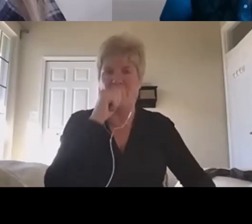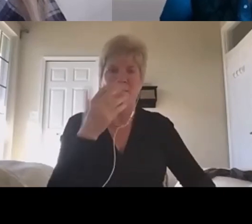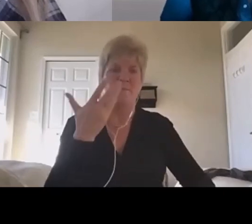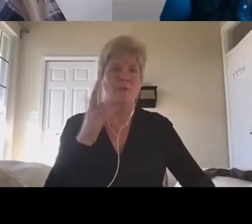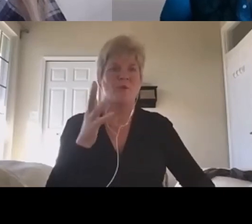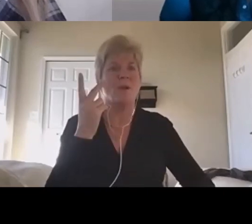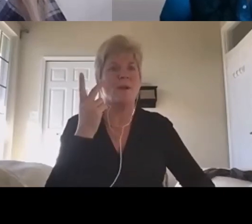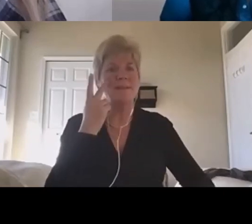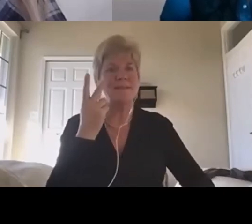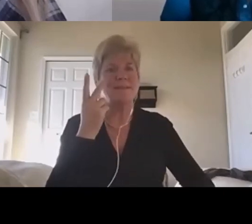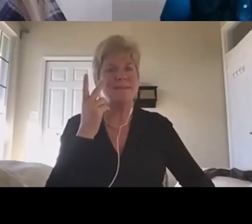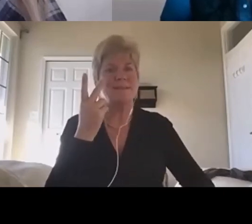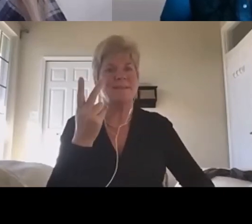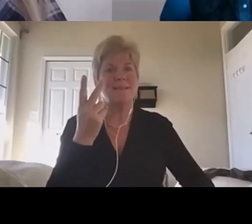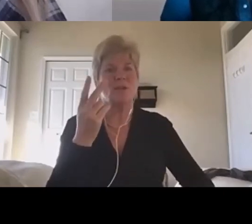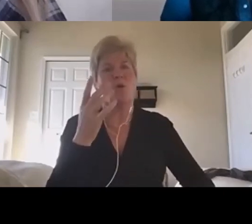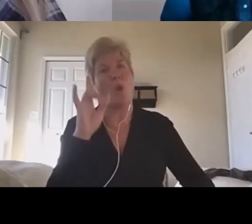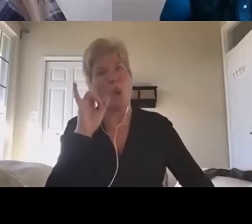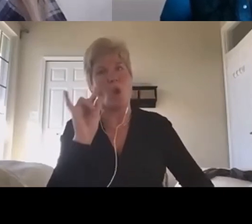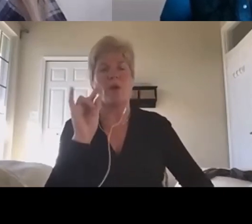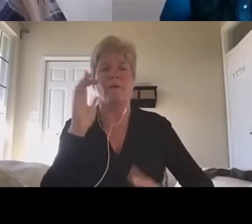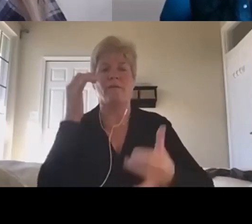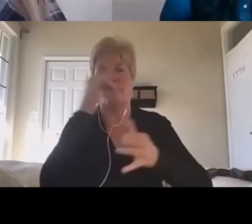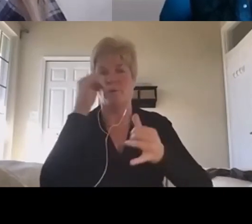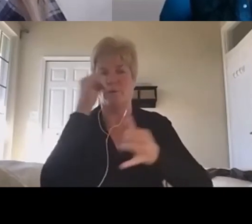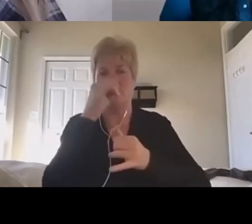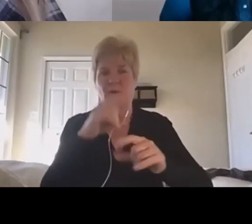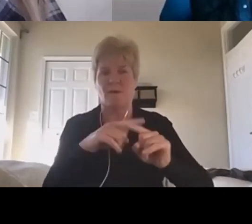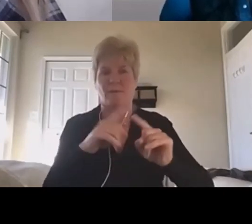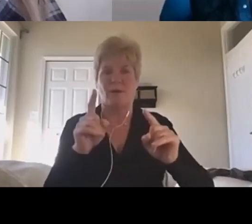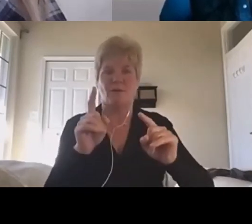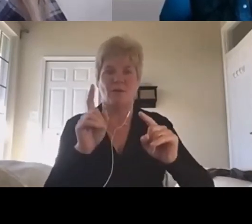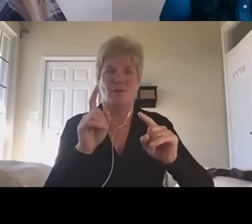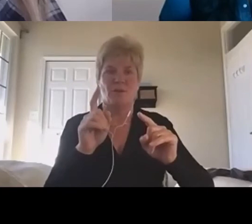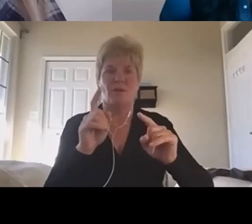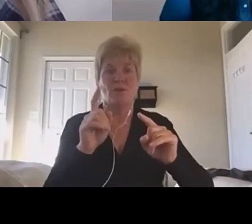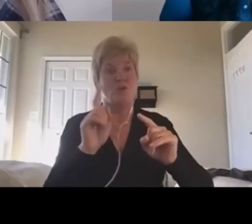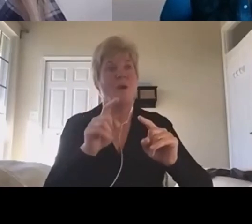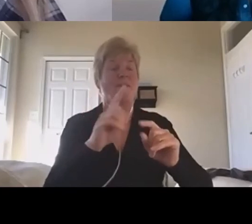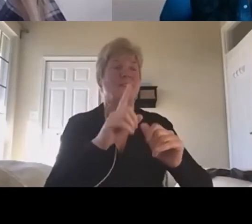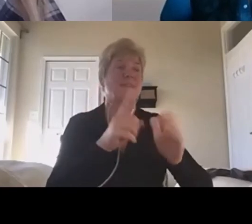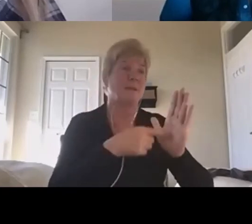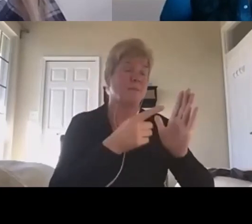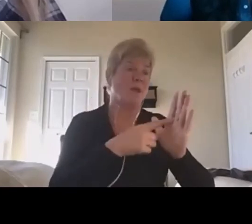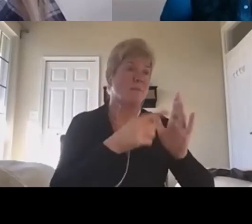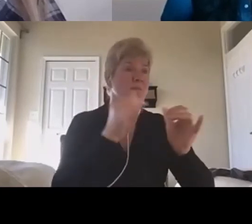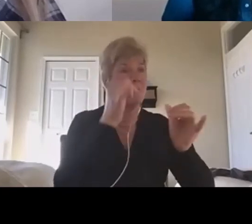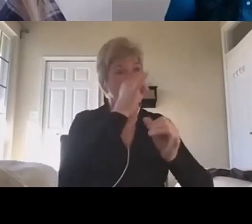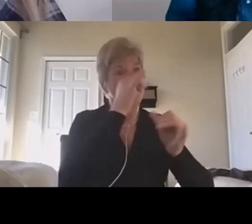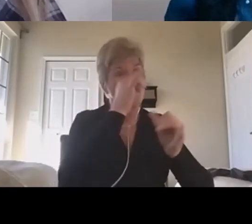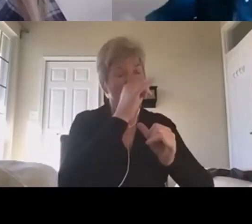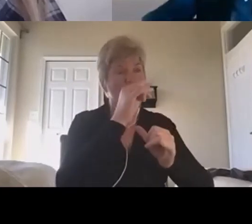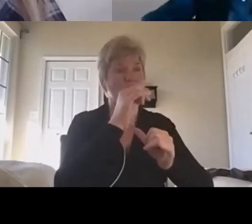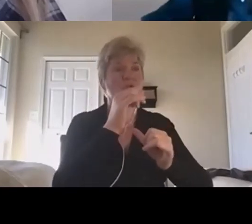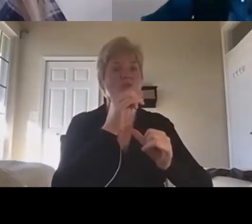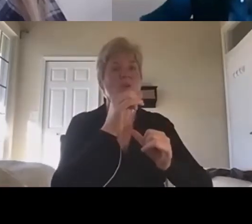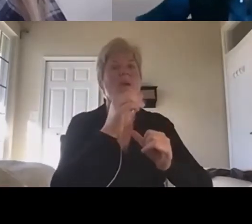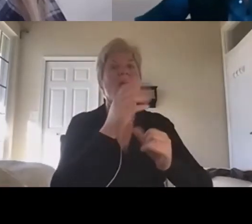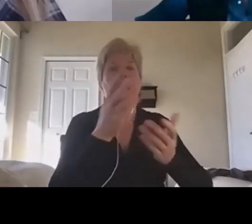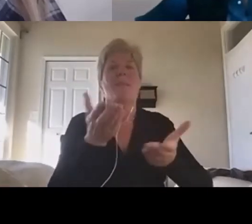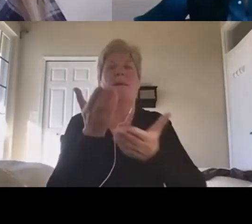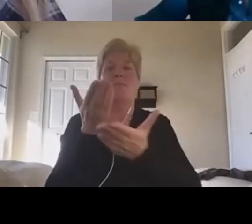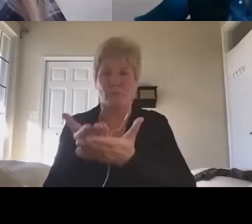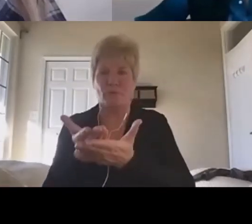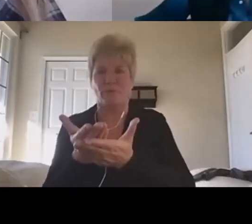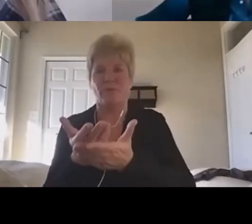But to understand them, eventually you've got to live foolish first. Yeah, we don't have any good measurements